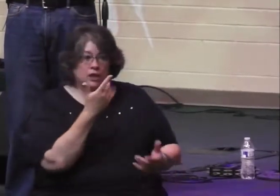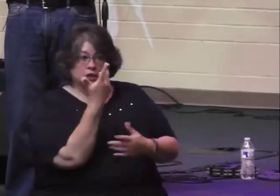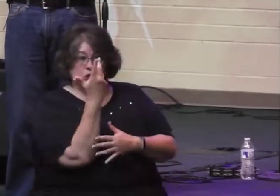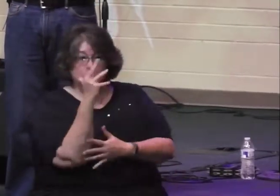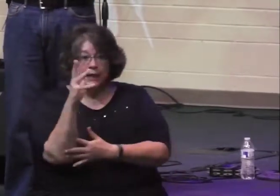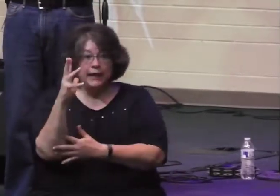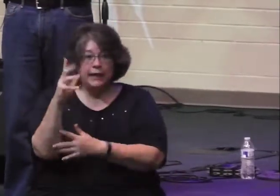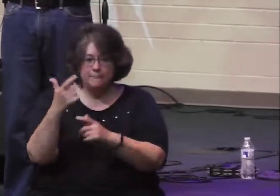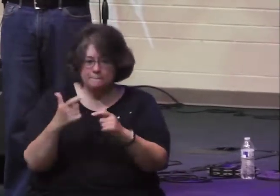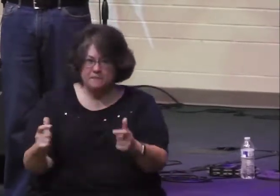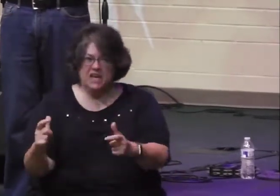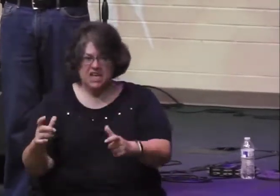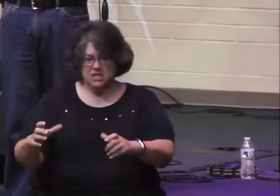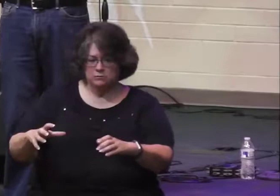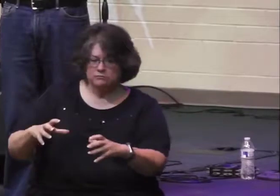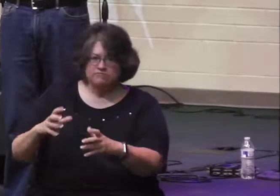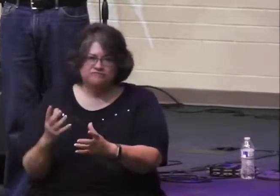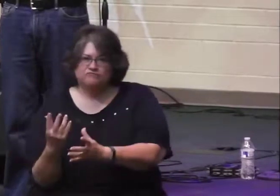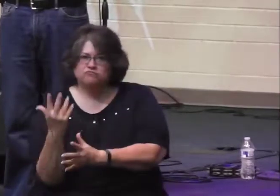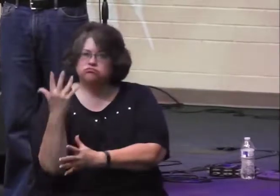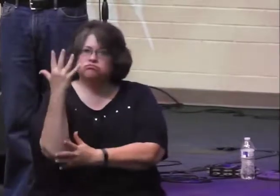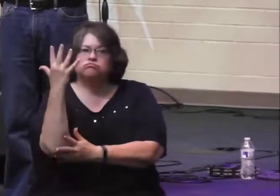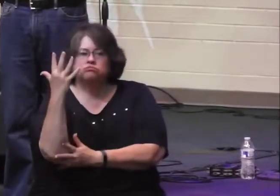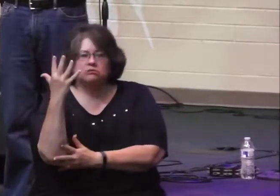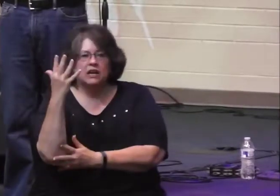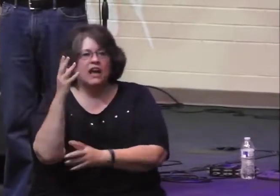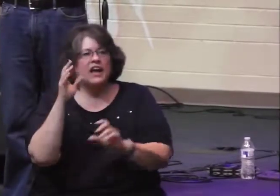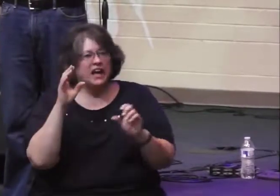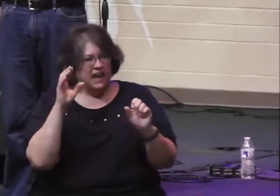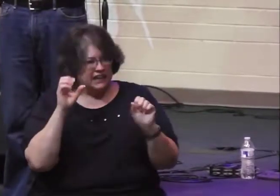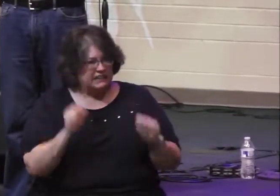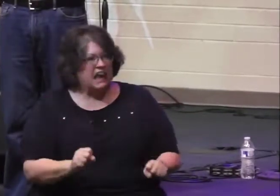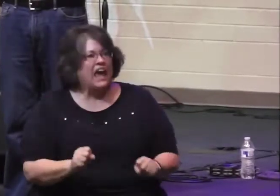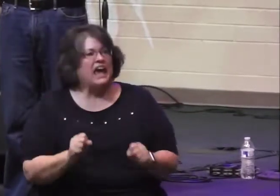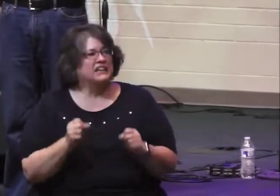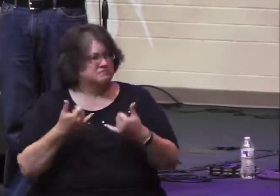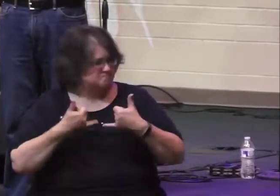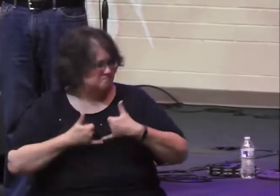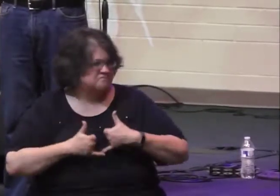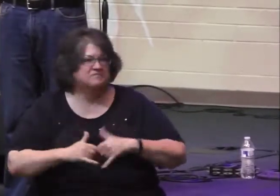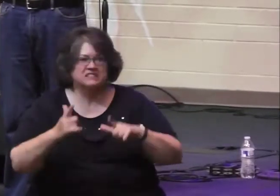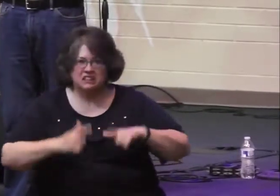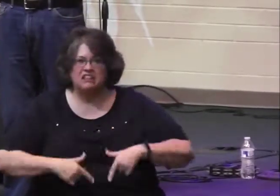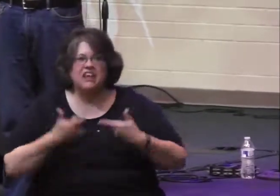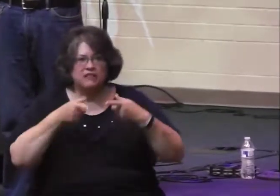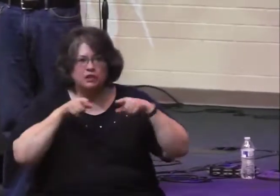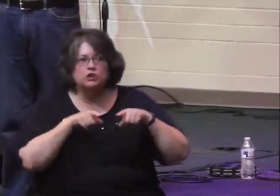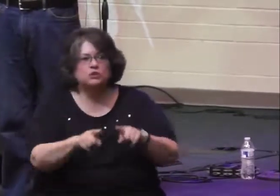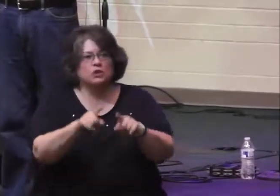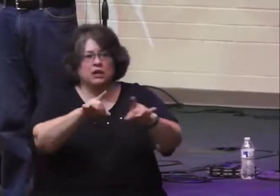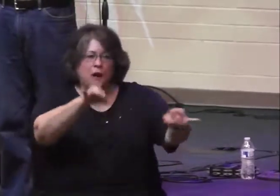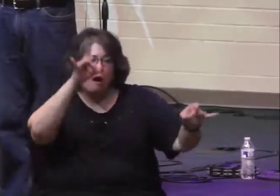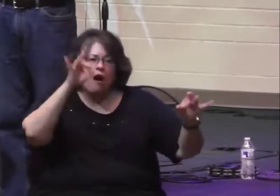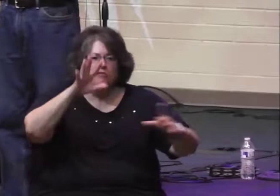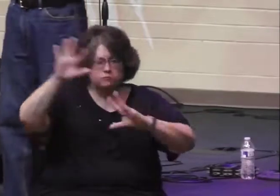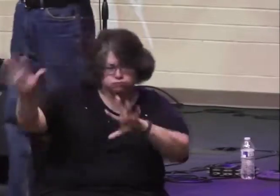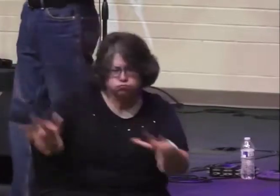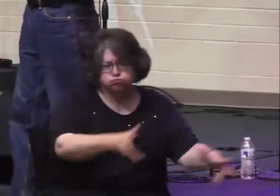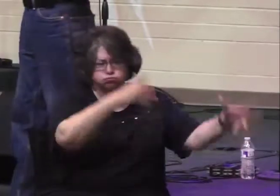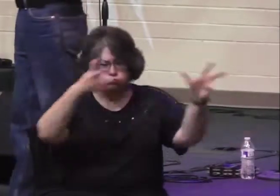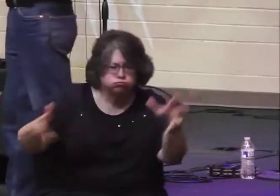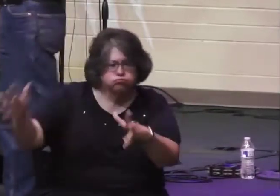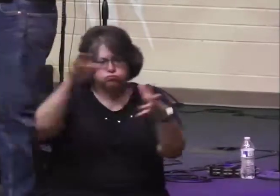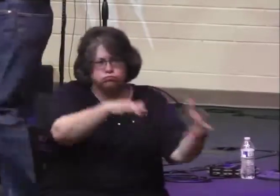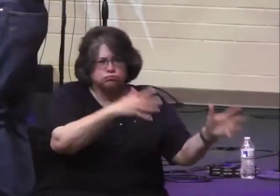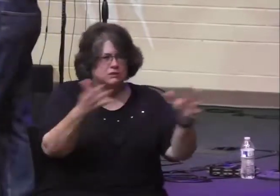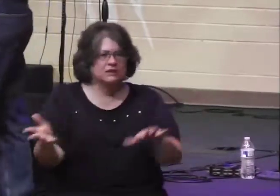ferocious storm because it has steadily put down roots over hundreds of calm,